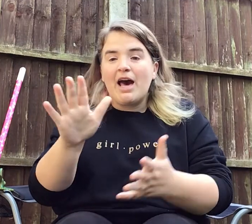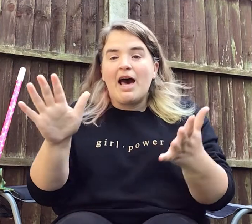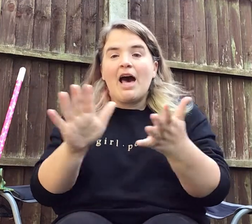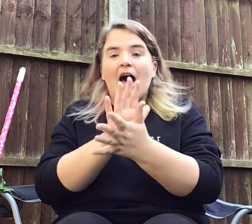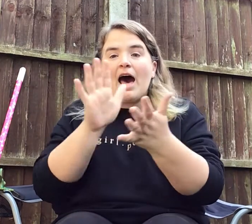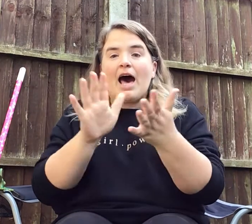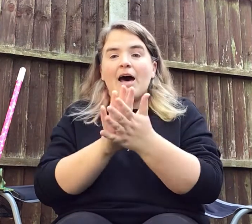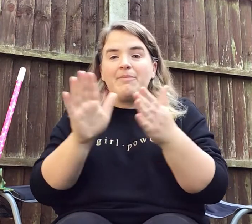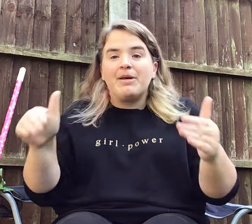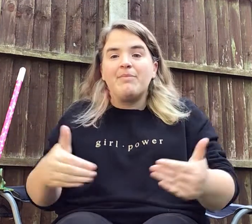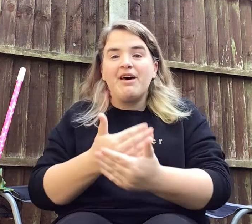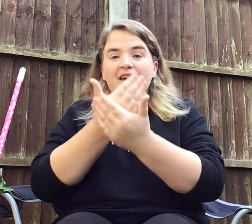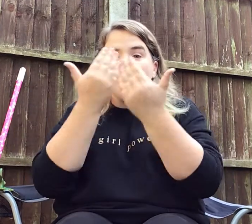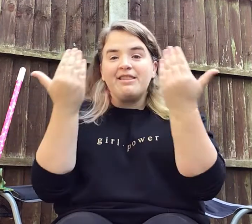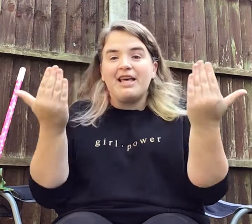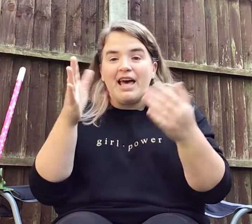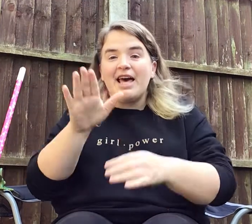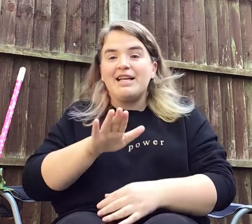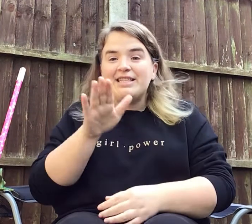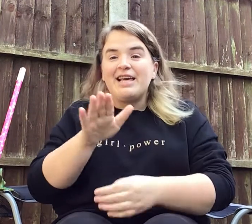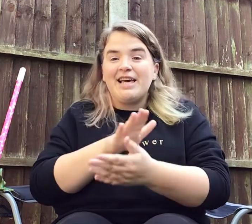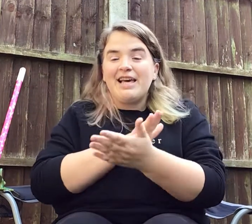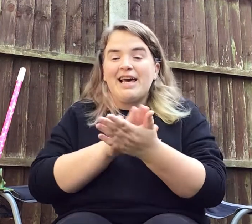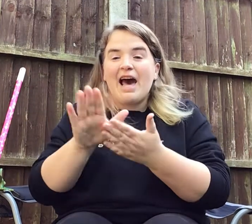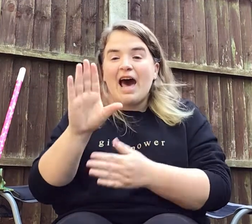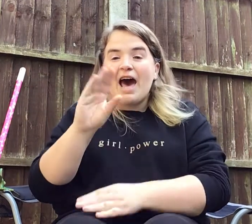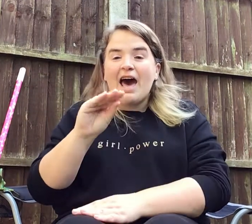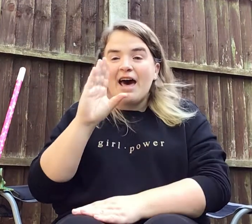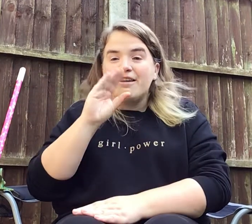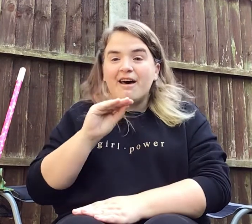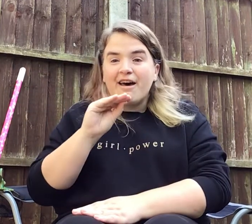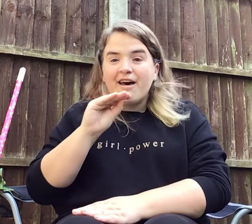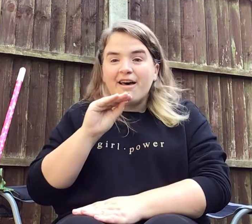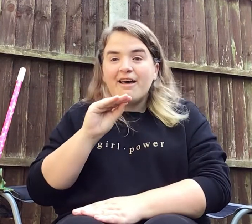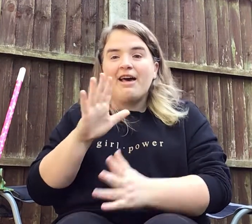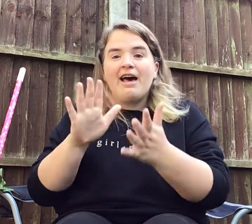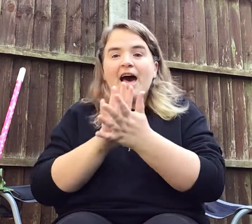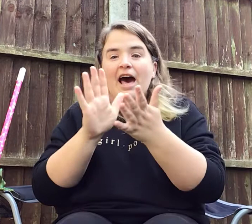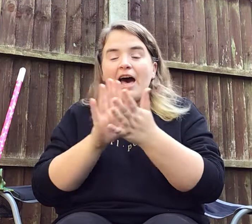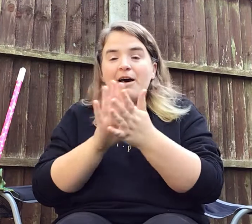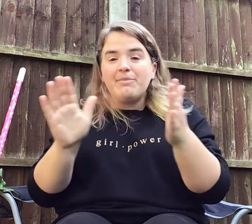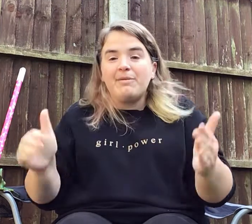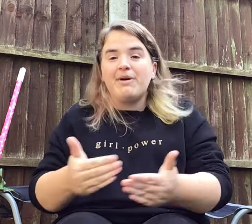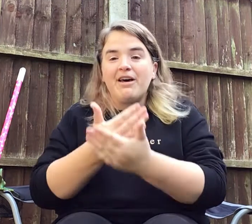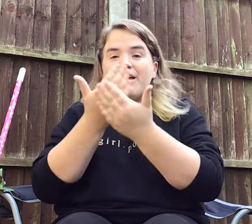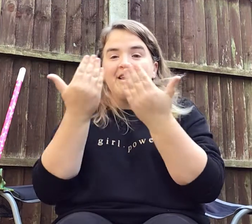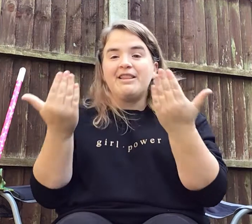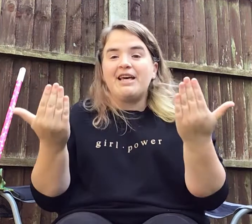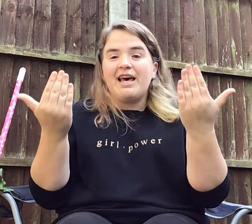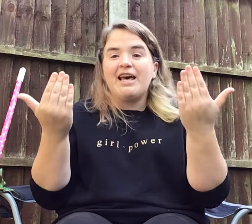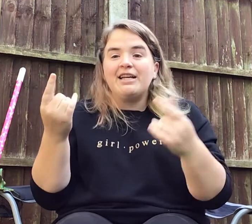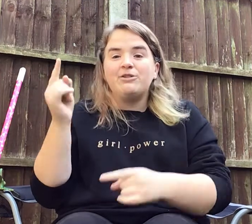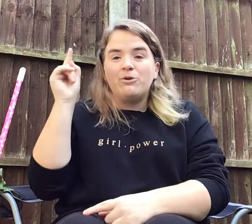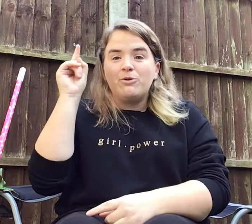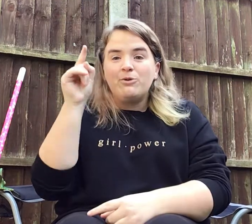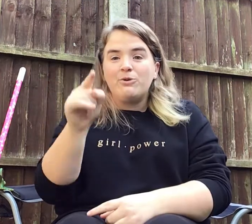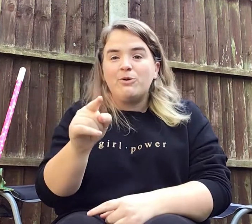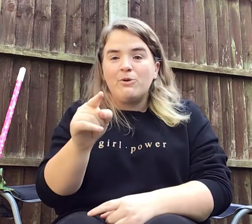Happy birthday dear Hannah. Happy birthday to you.